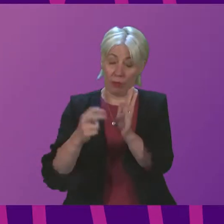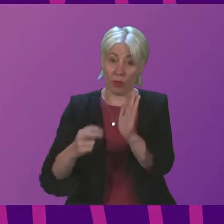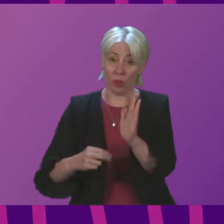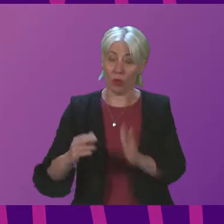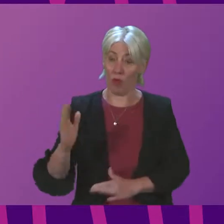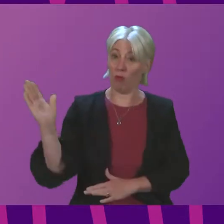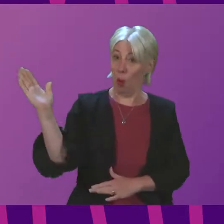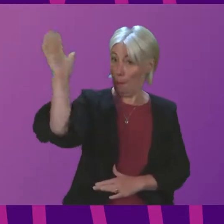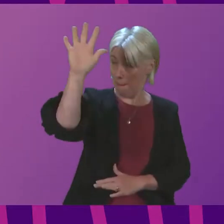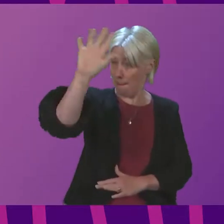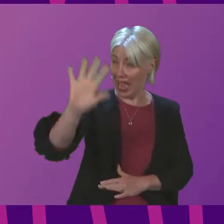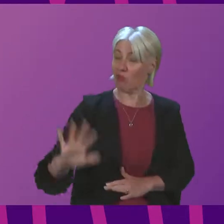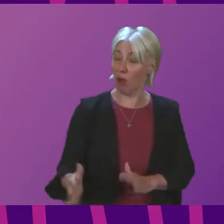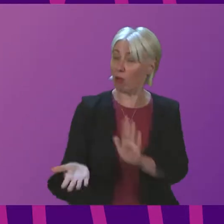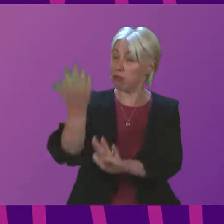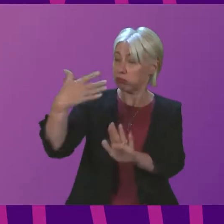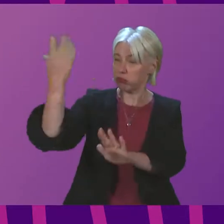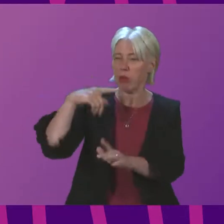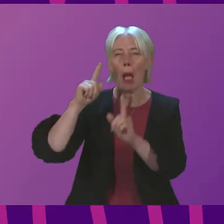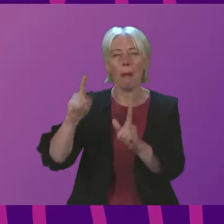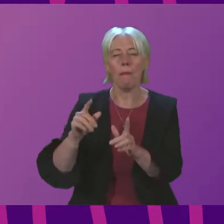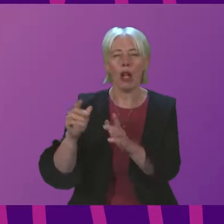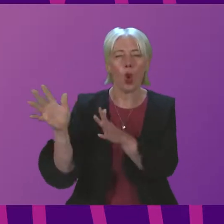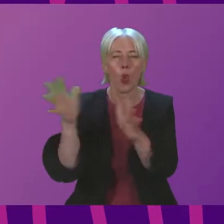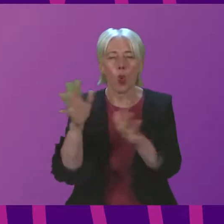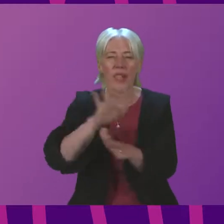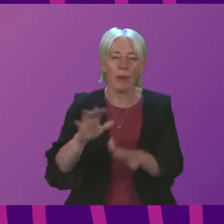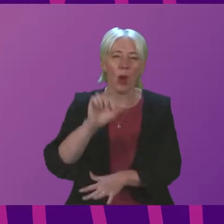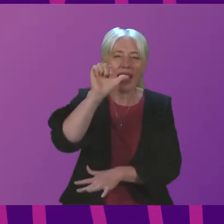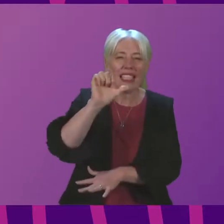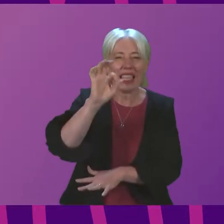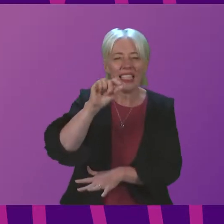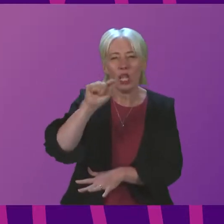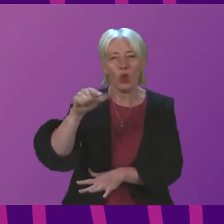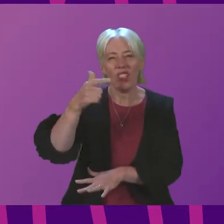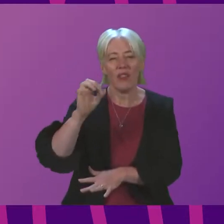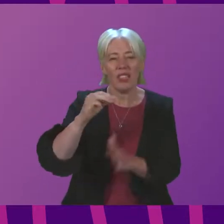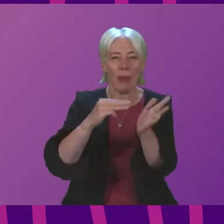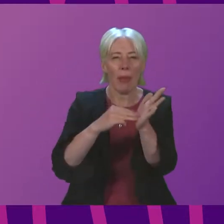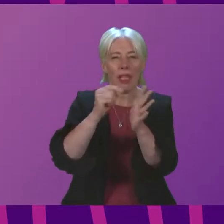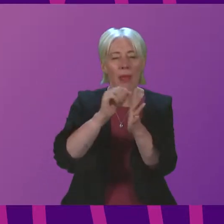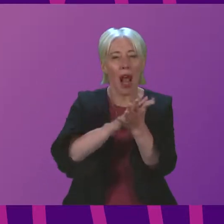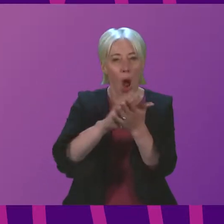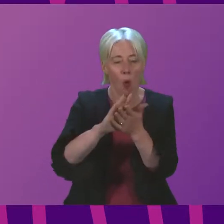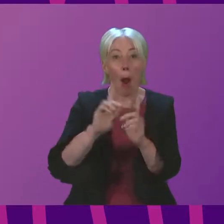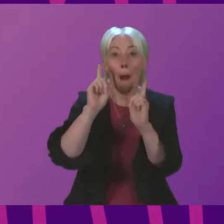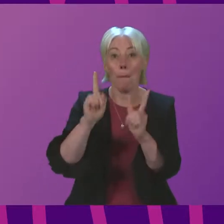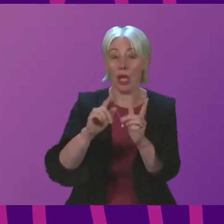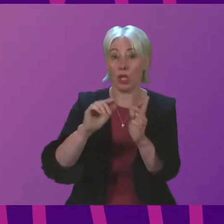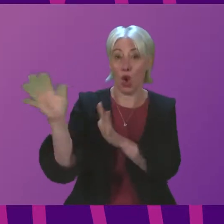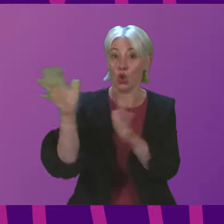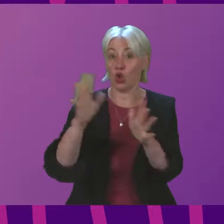eastern Scotland. But these only gave gusts to around 60-70 mph, compared with the damaging